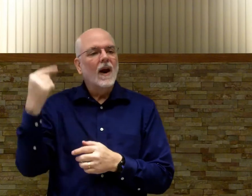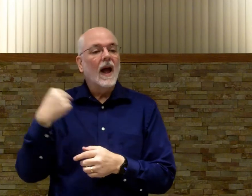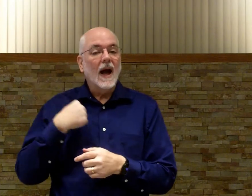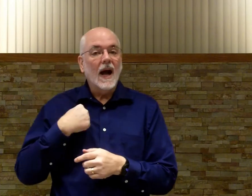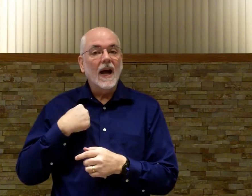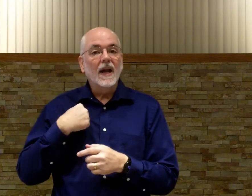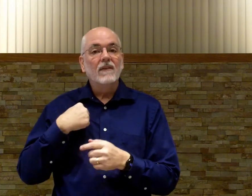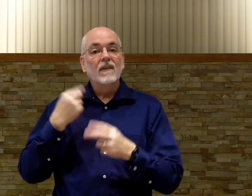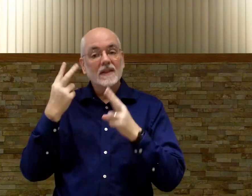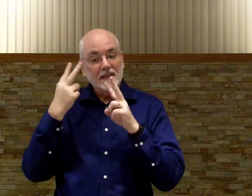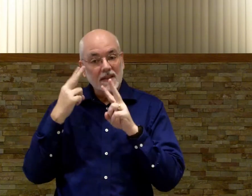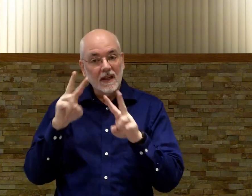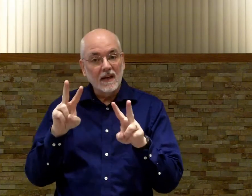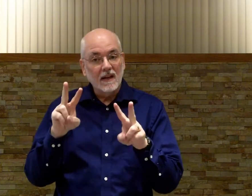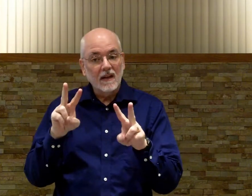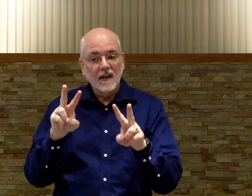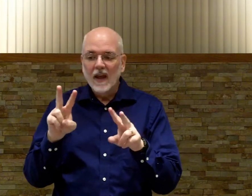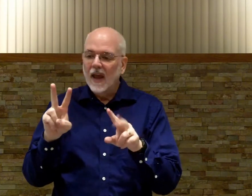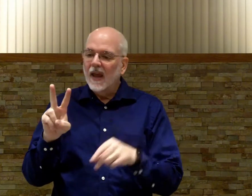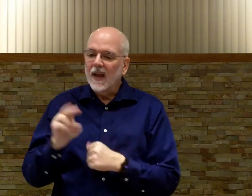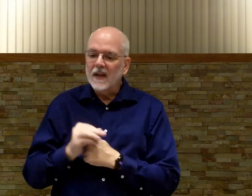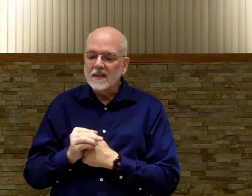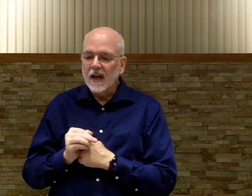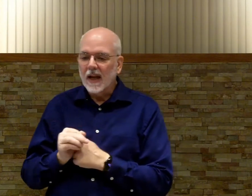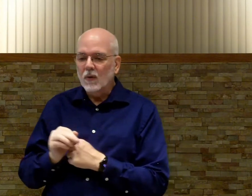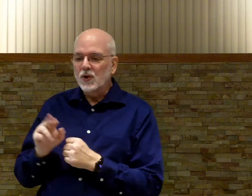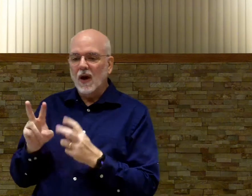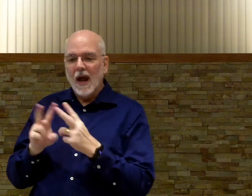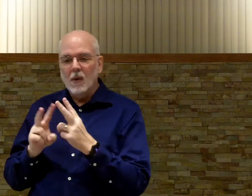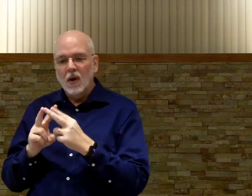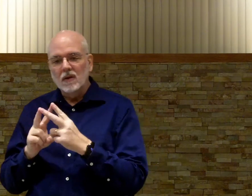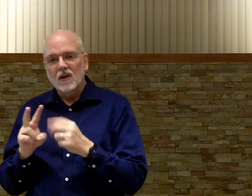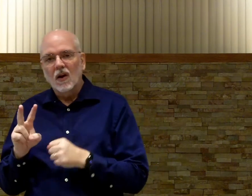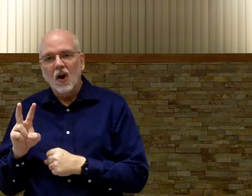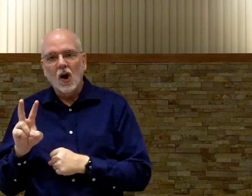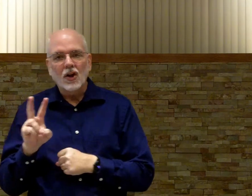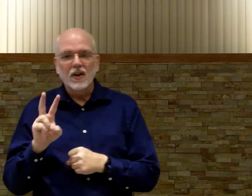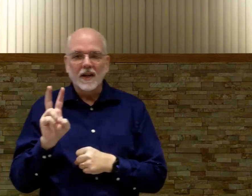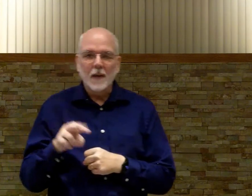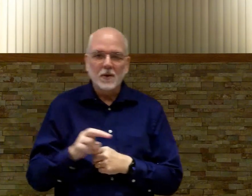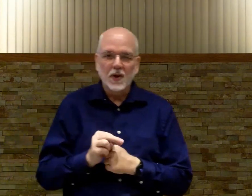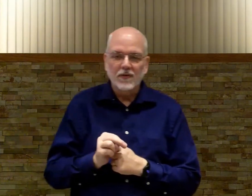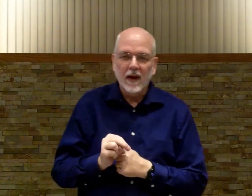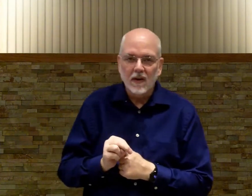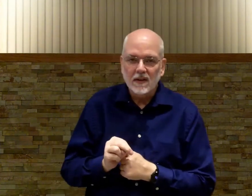i've seen and in sign language your eyeballs are on the tips of your fingers